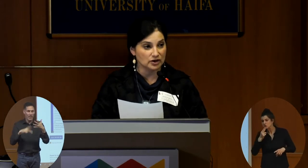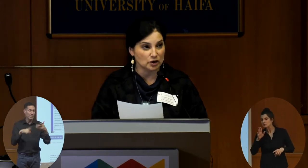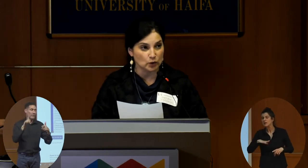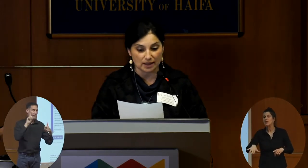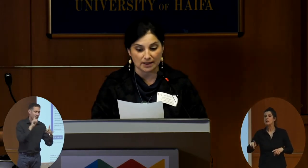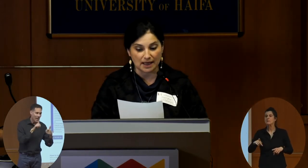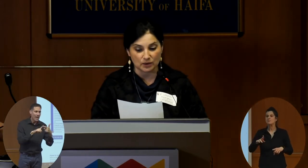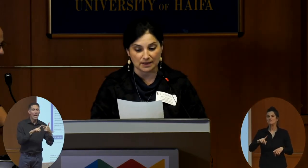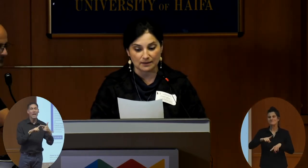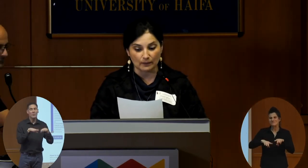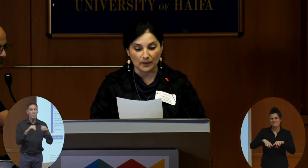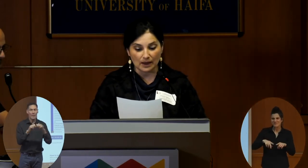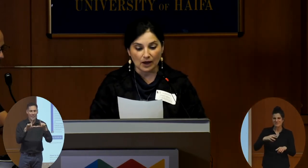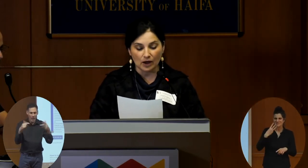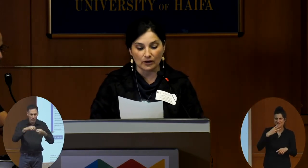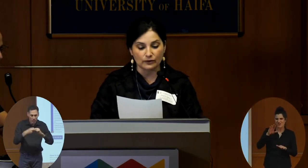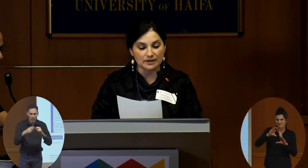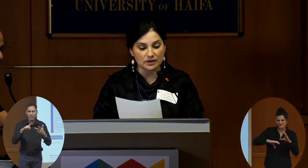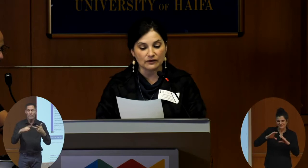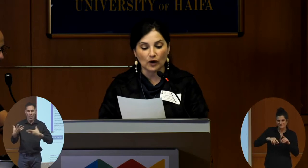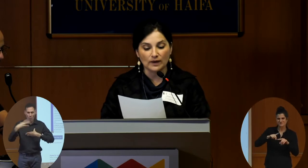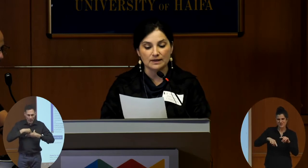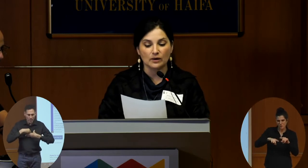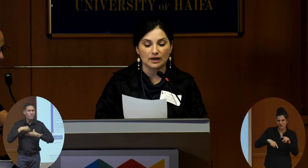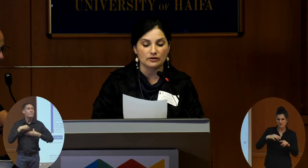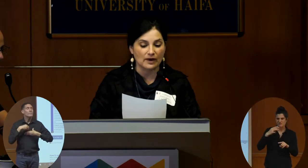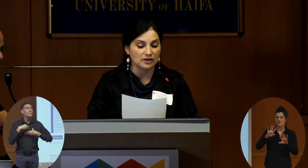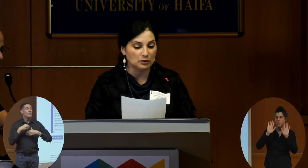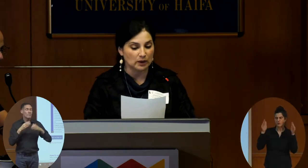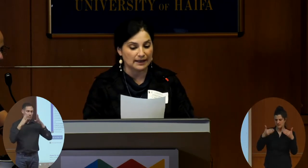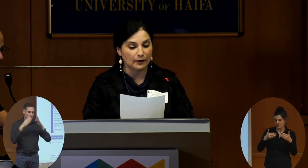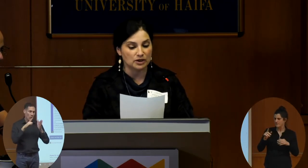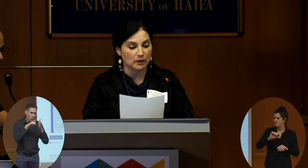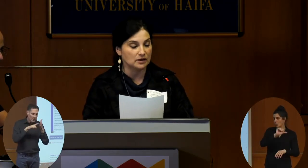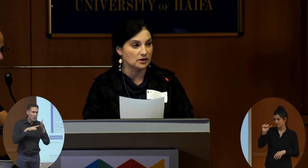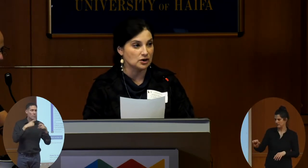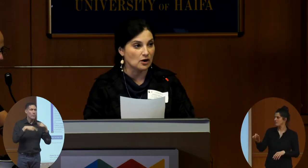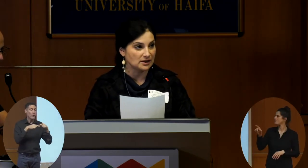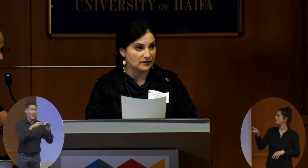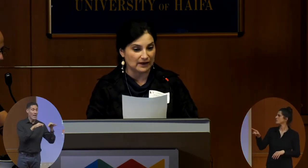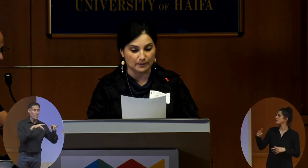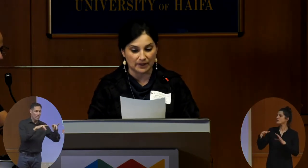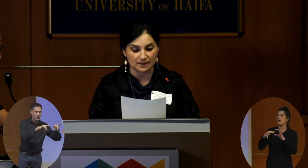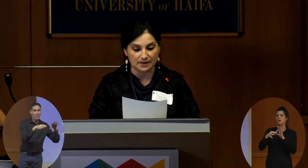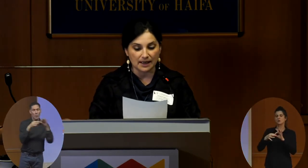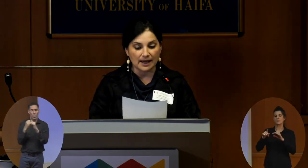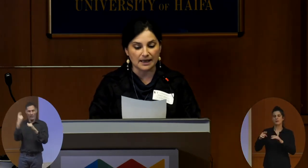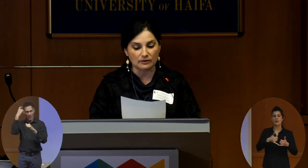disorders and others. Her research focuses on the interaction between language acquisition and cognitive development and how